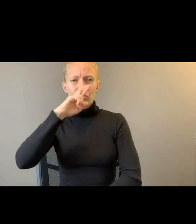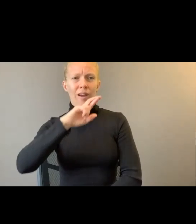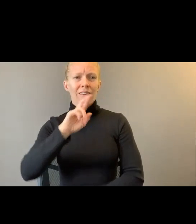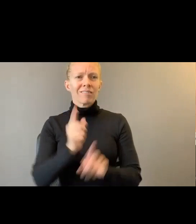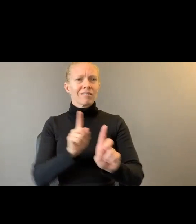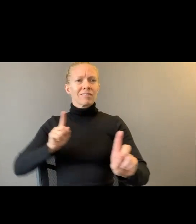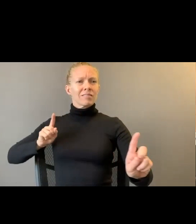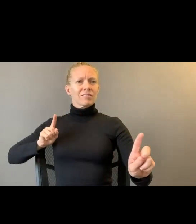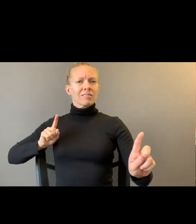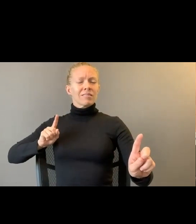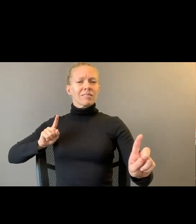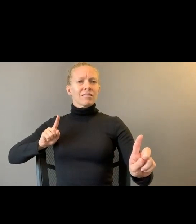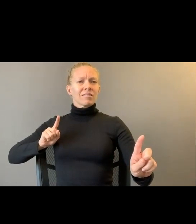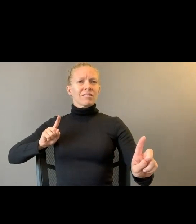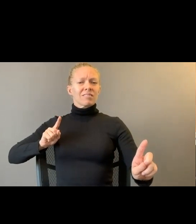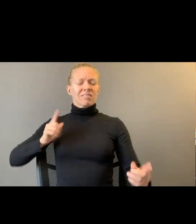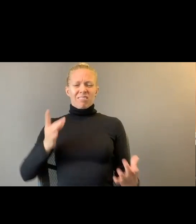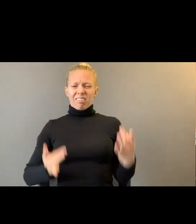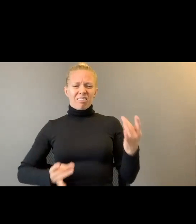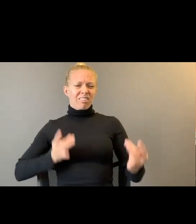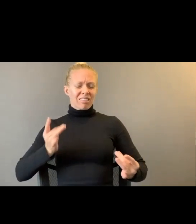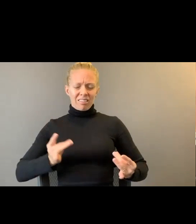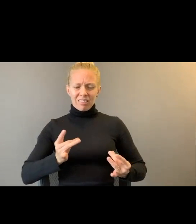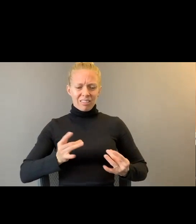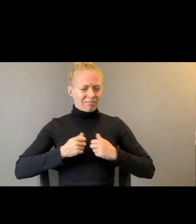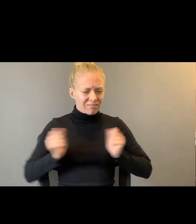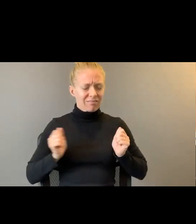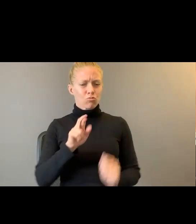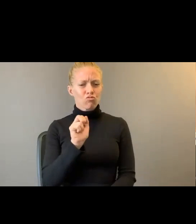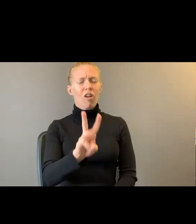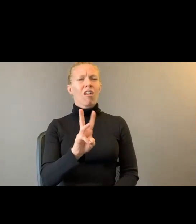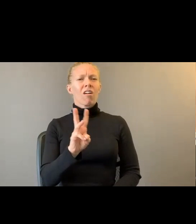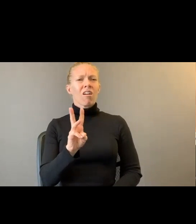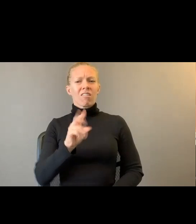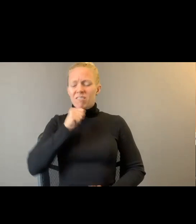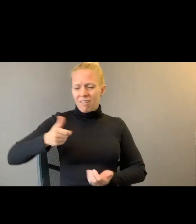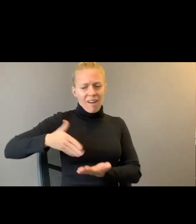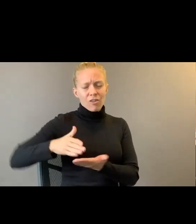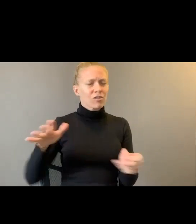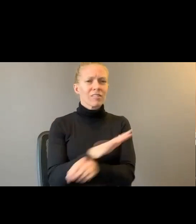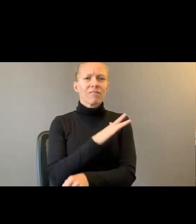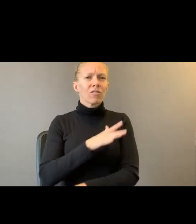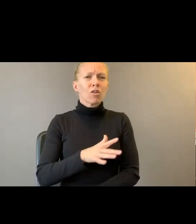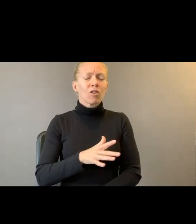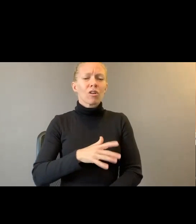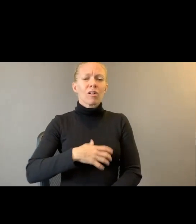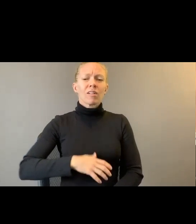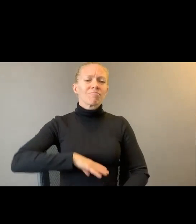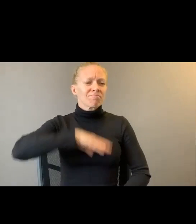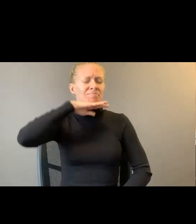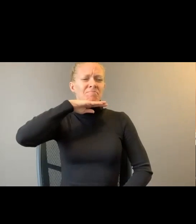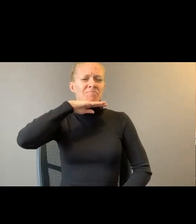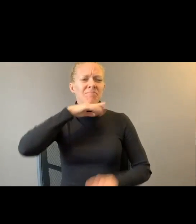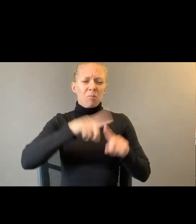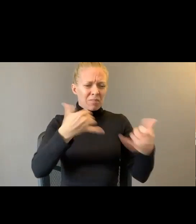Gelatinous. Raw as a baby rat. Shook. Underdone. Too full rats. Still hungry. Rich rat.